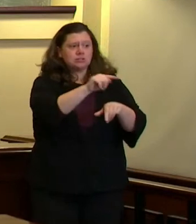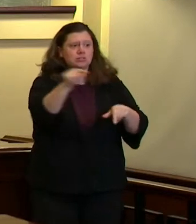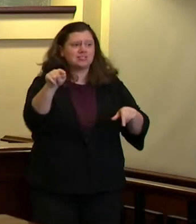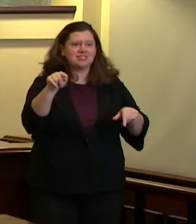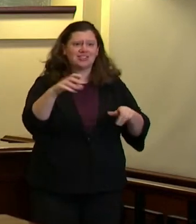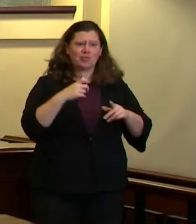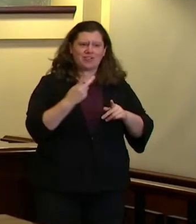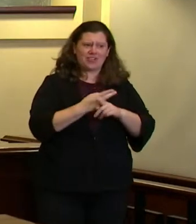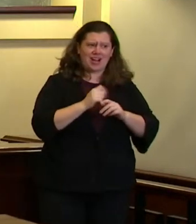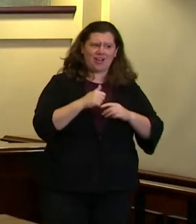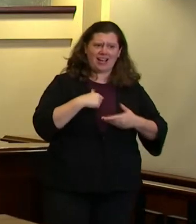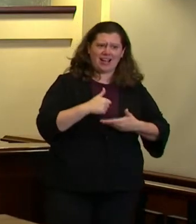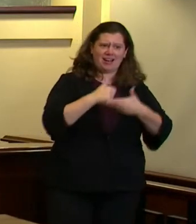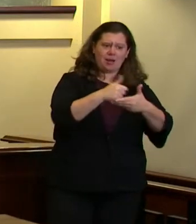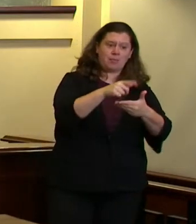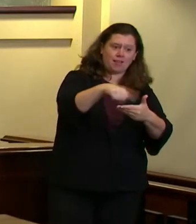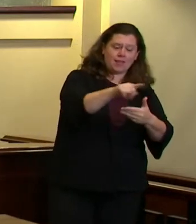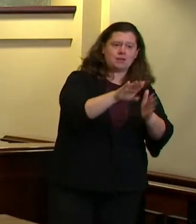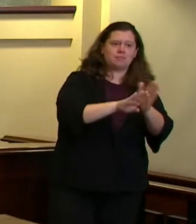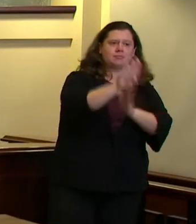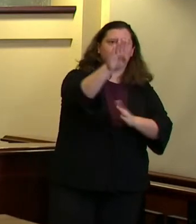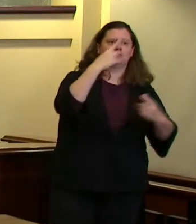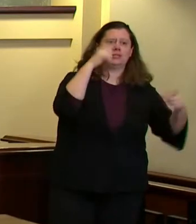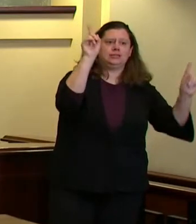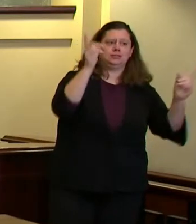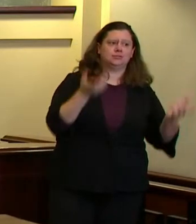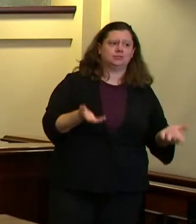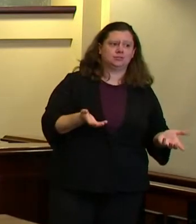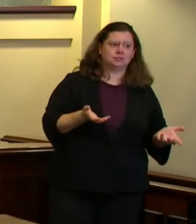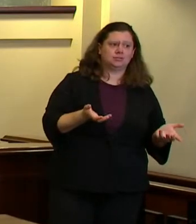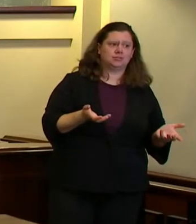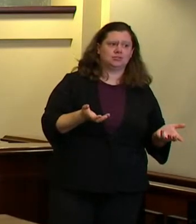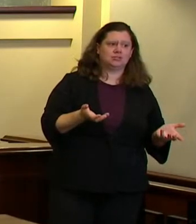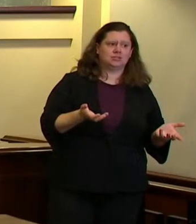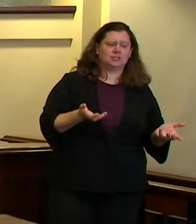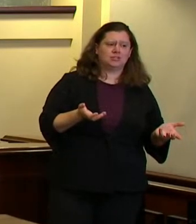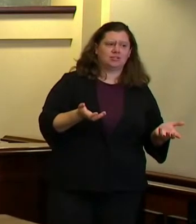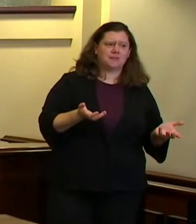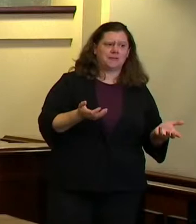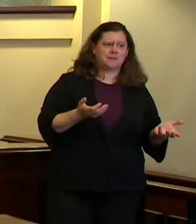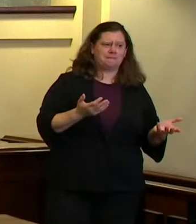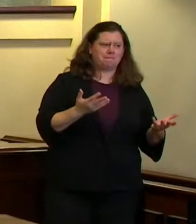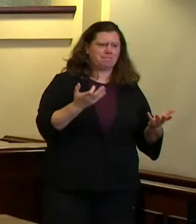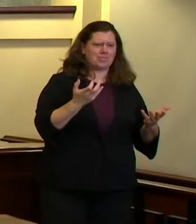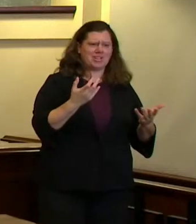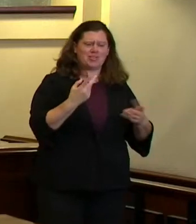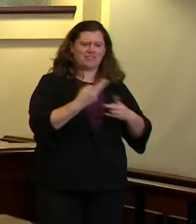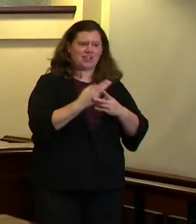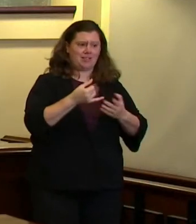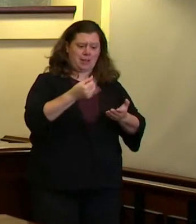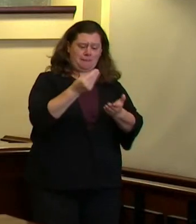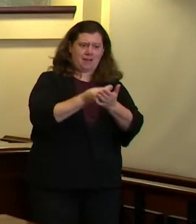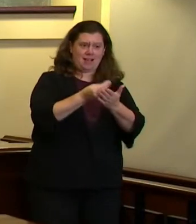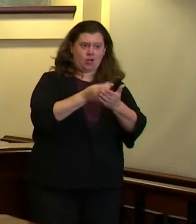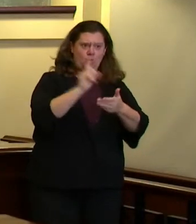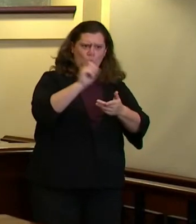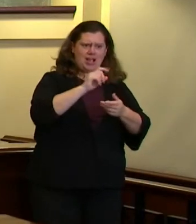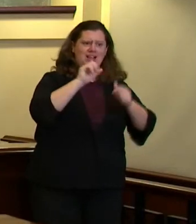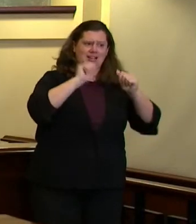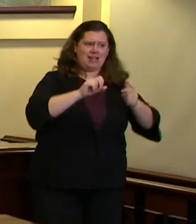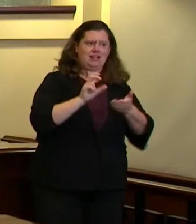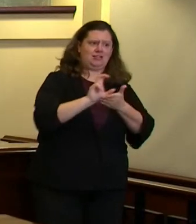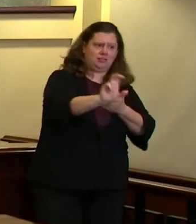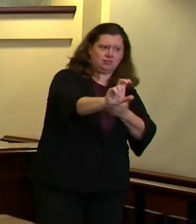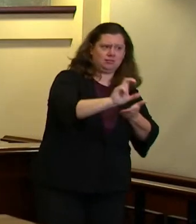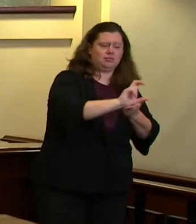and work with private sector partners to leverage the heck out of those dollars to build a lot of units of